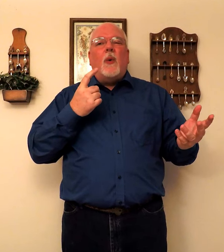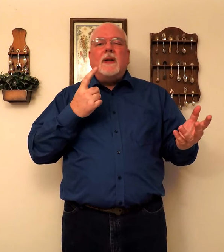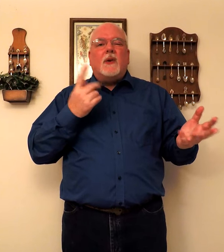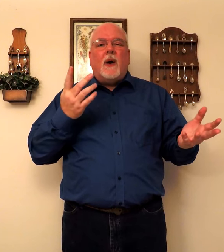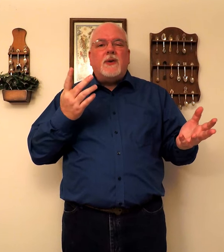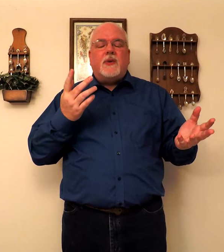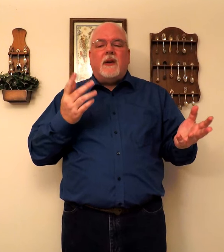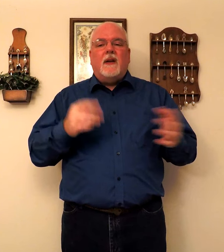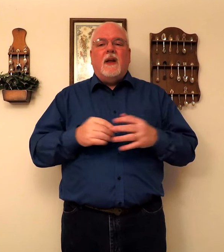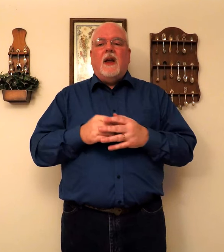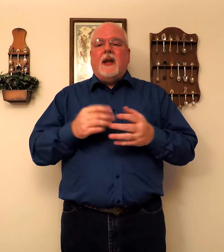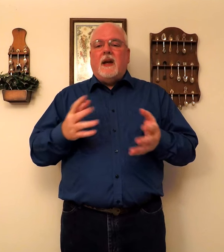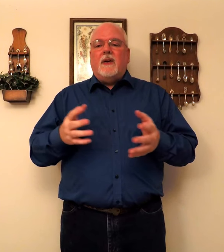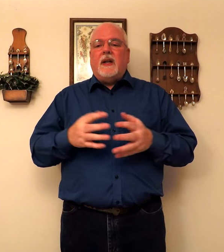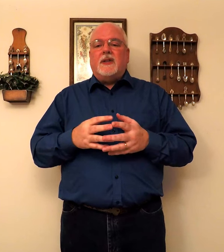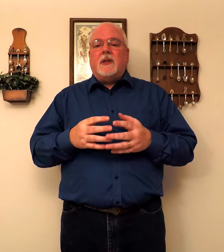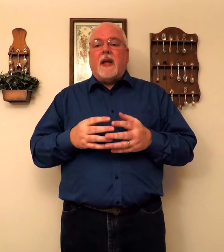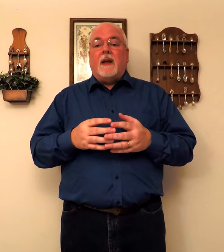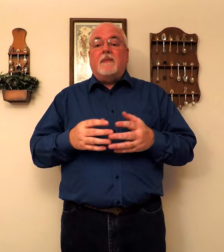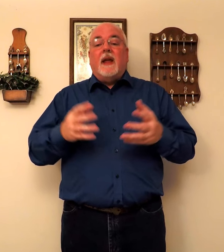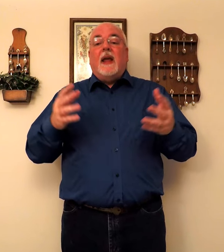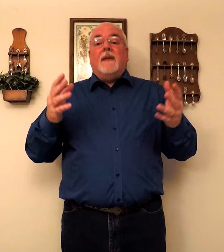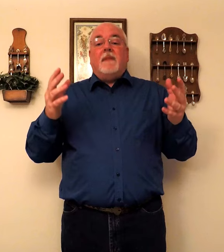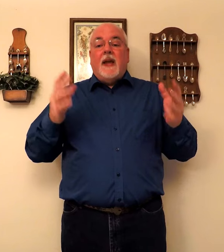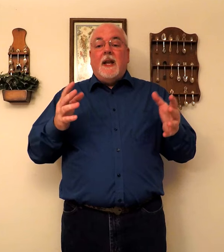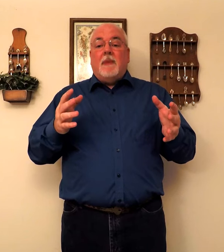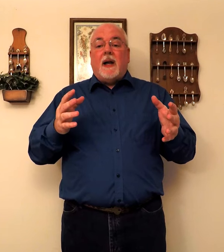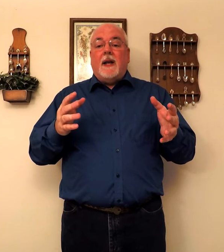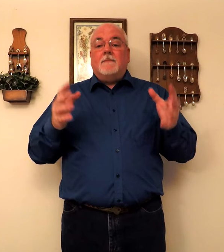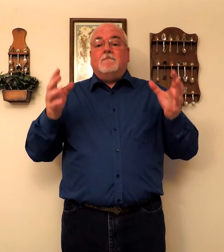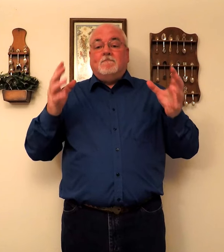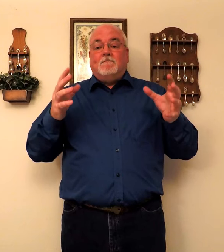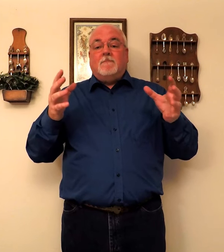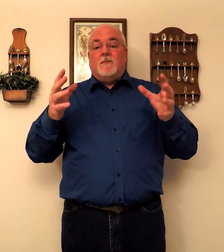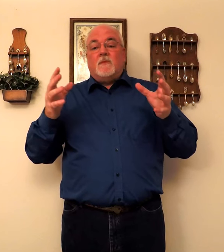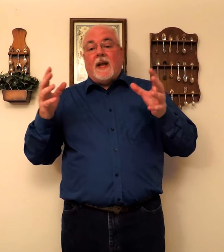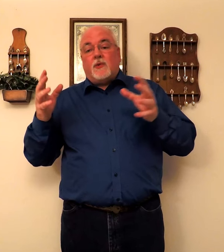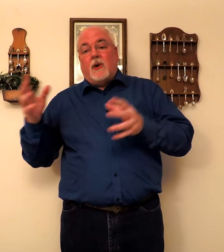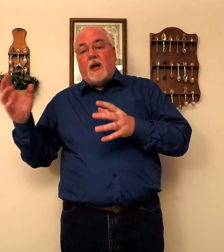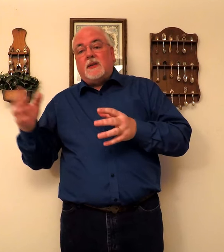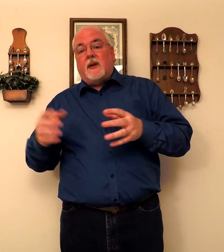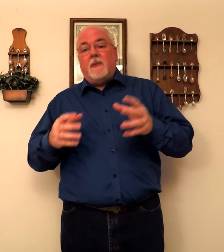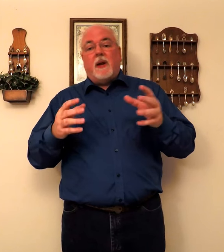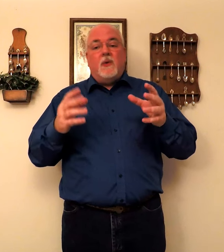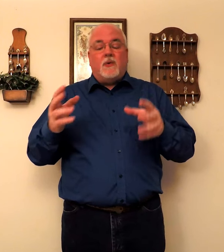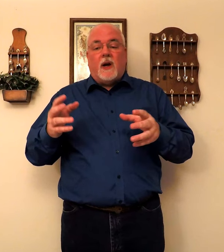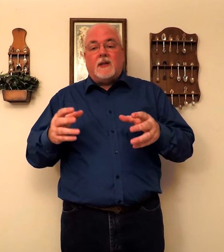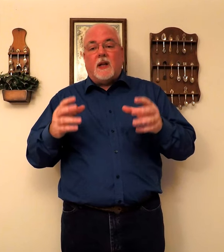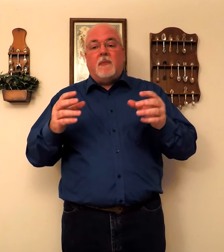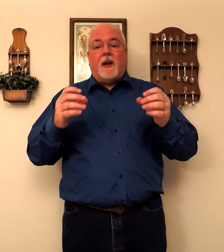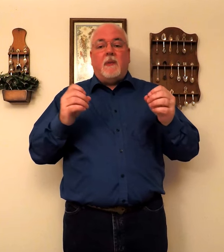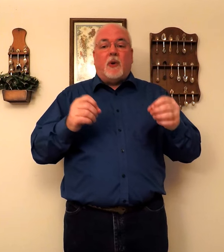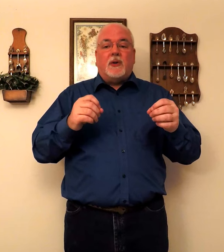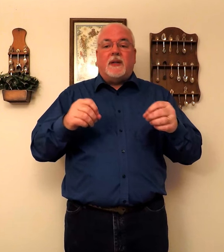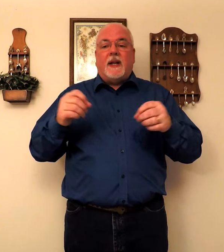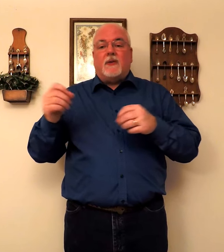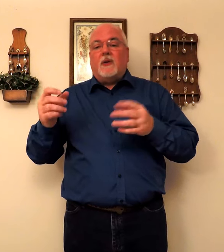always a question. Here it is just saying. Anybody. That trusts. Anybody who trusts. Anybody. that trusts.